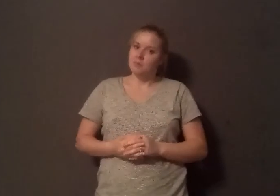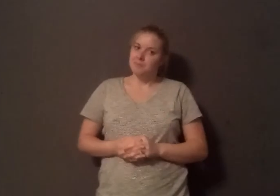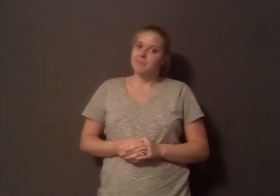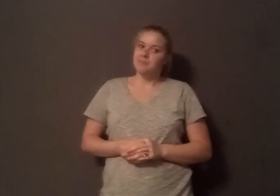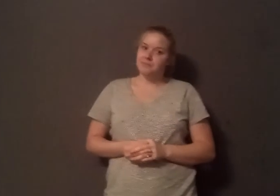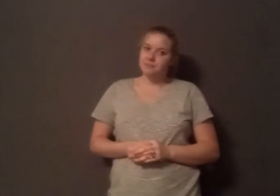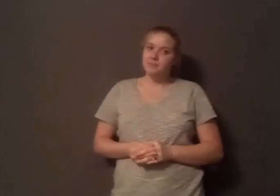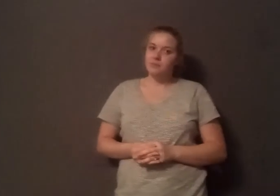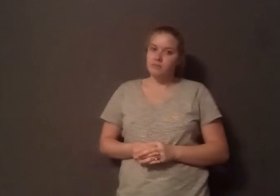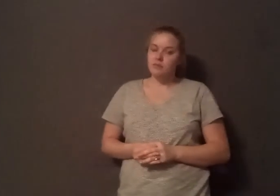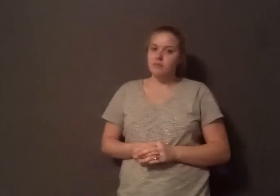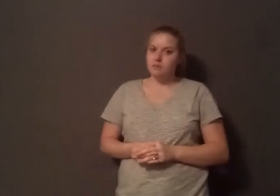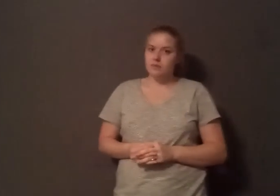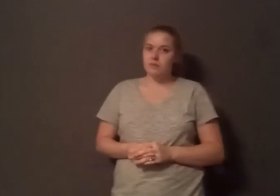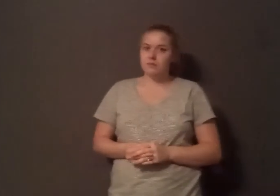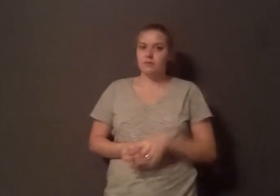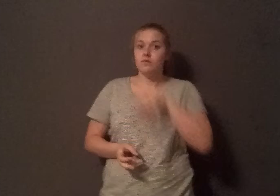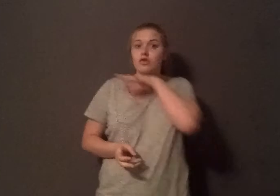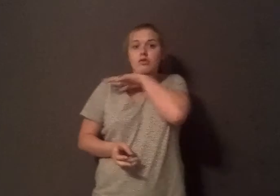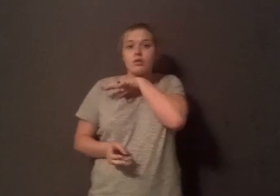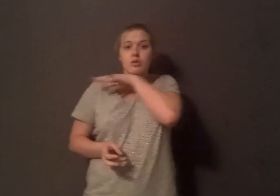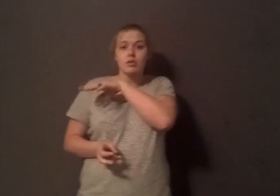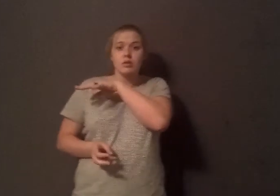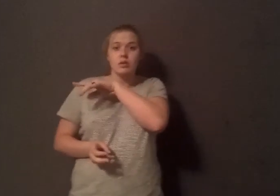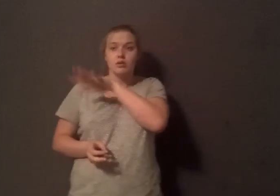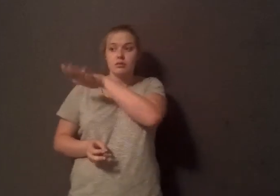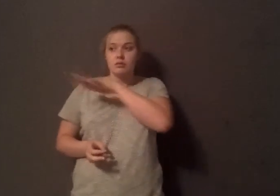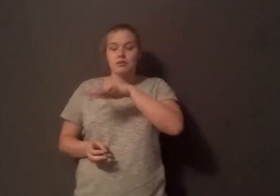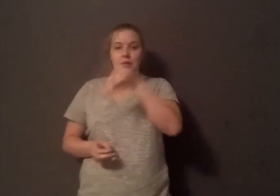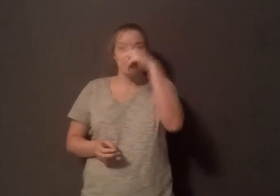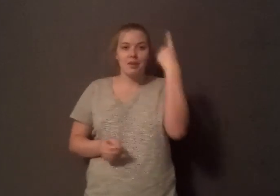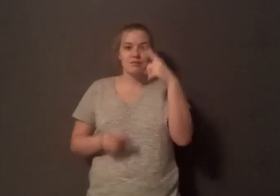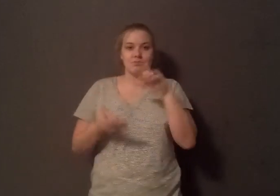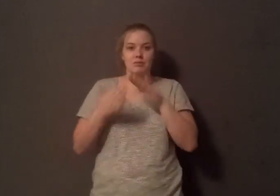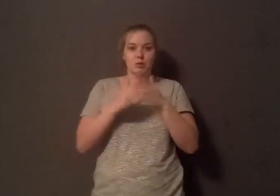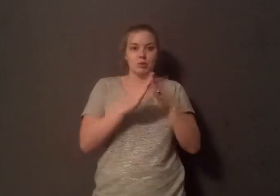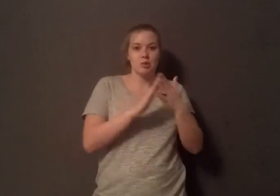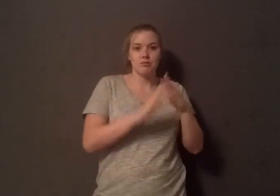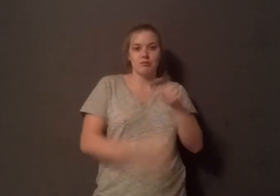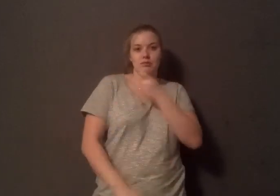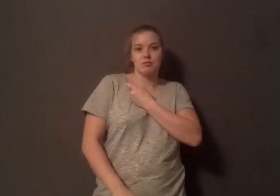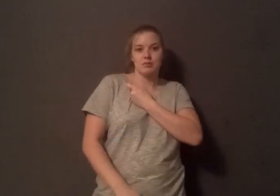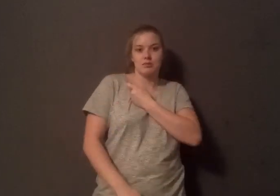area, hog houses and turkey house is in the black area or the Hispanic area. It's either or.